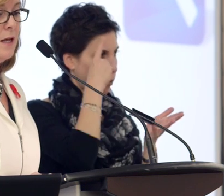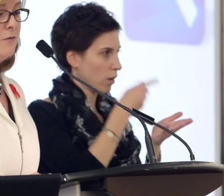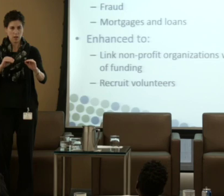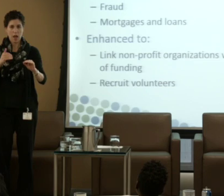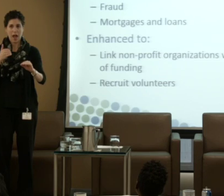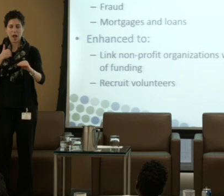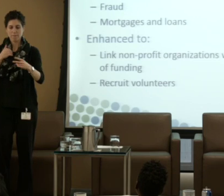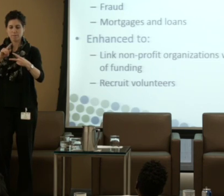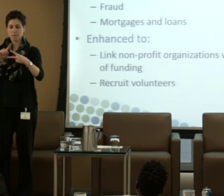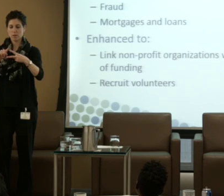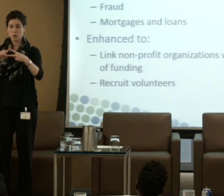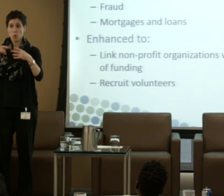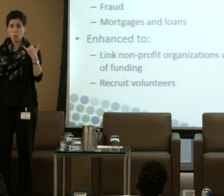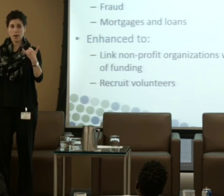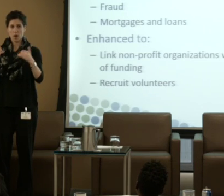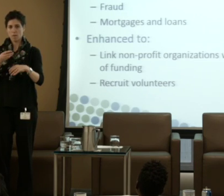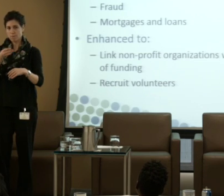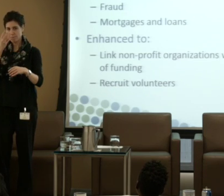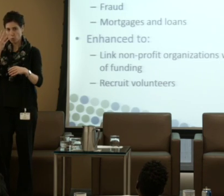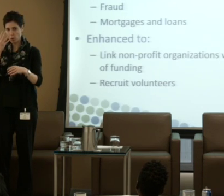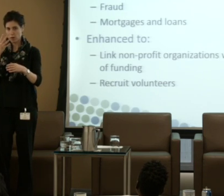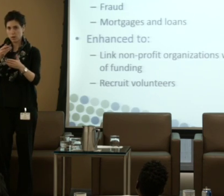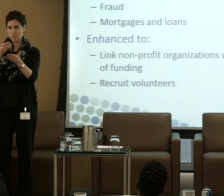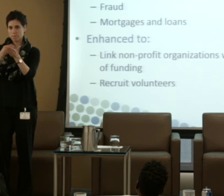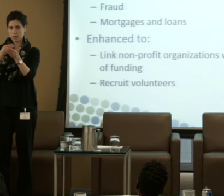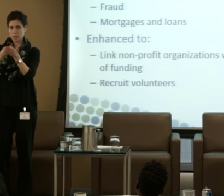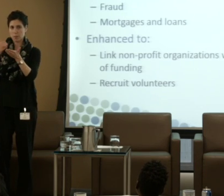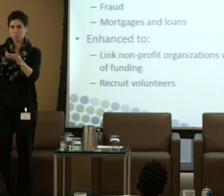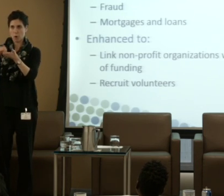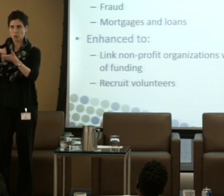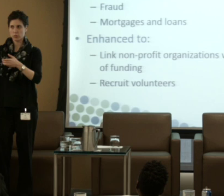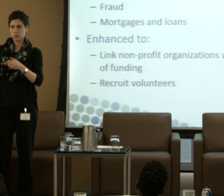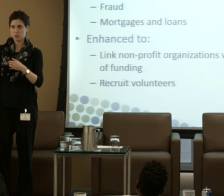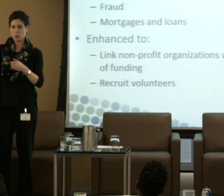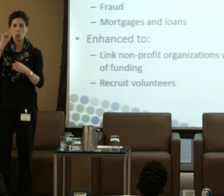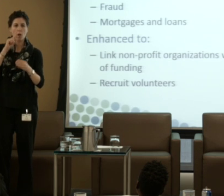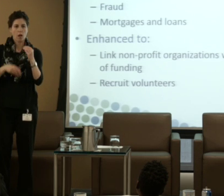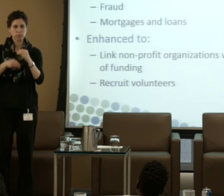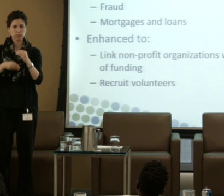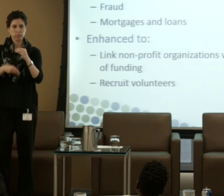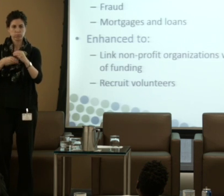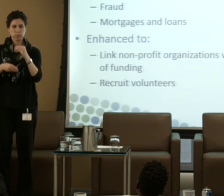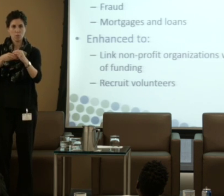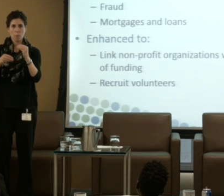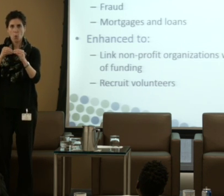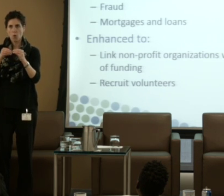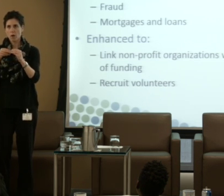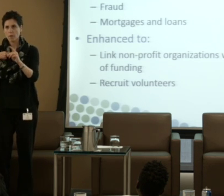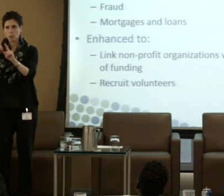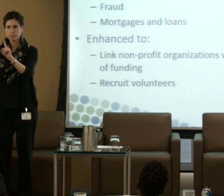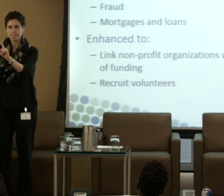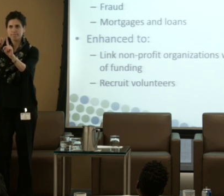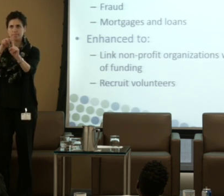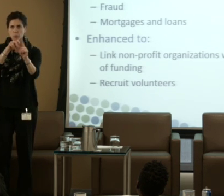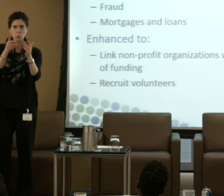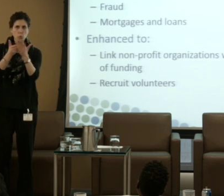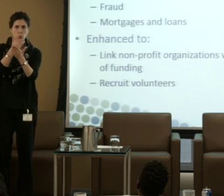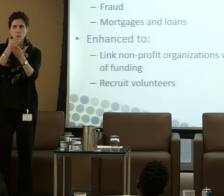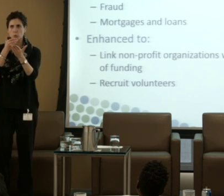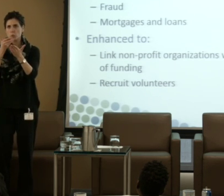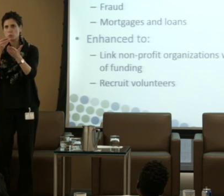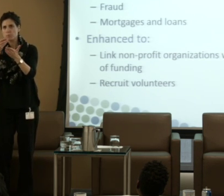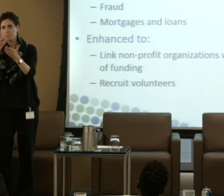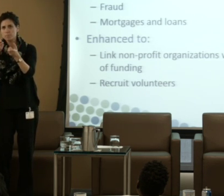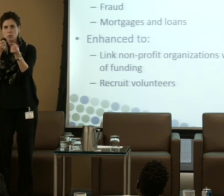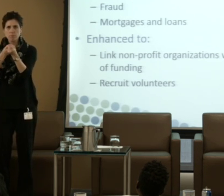funding partners featured in the database, but we'll be doing a lot more to dig up new sources of information that we